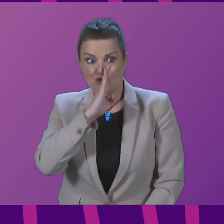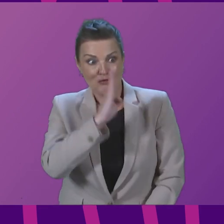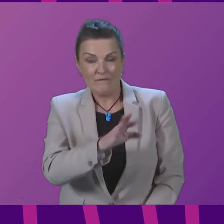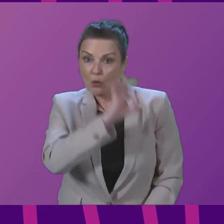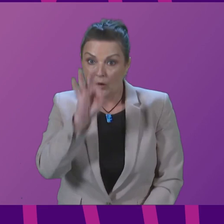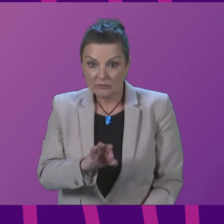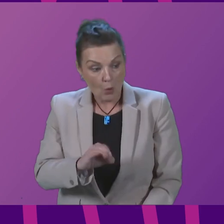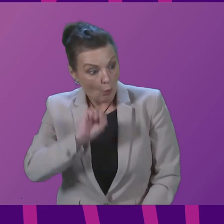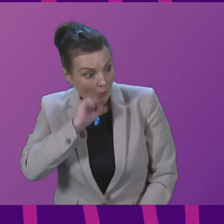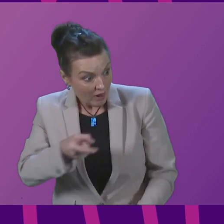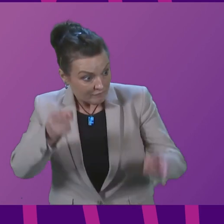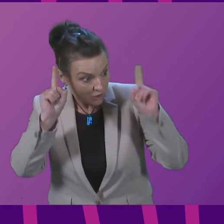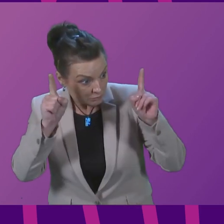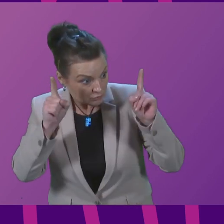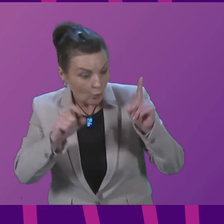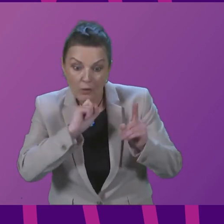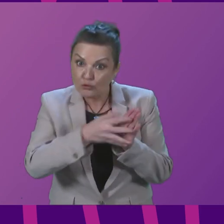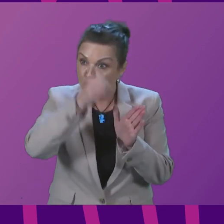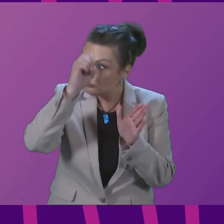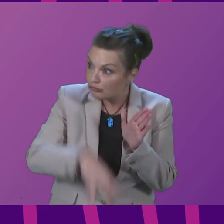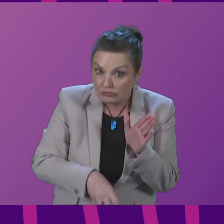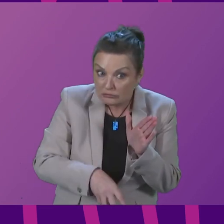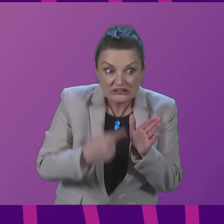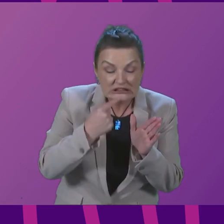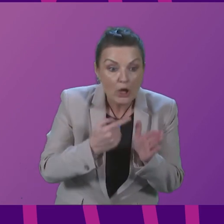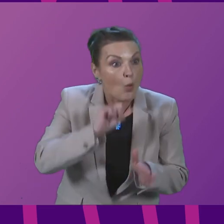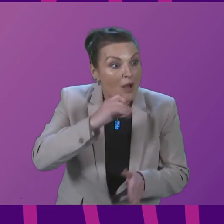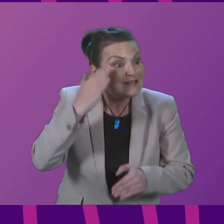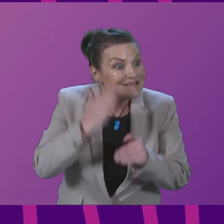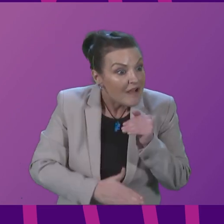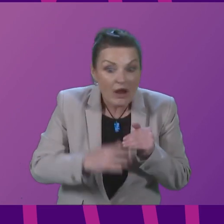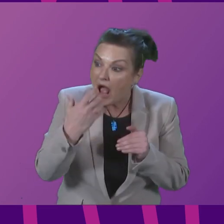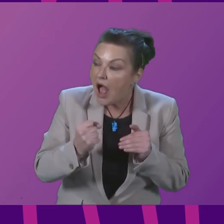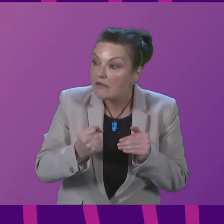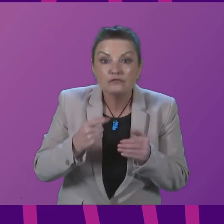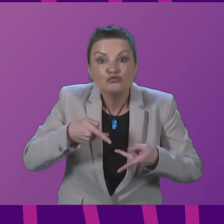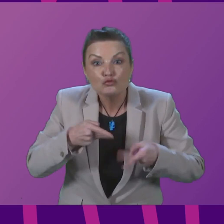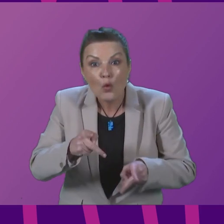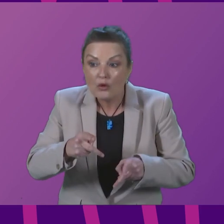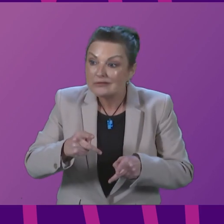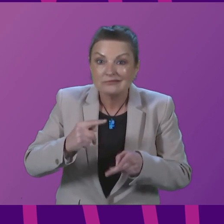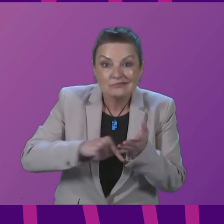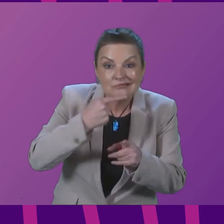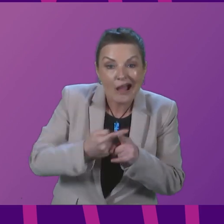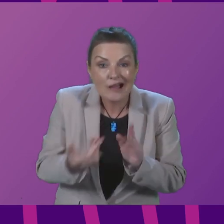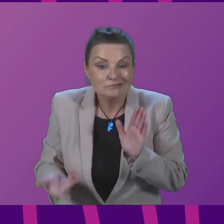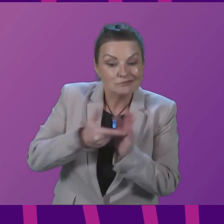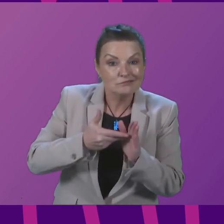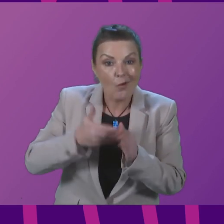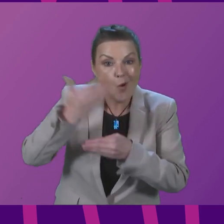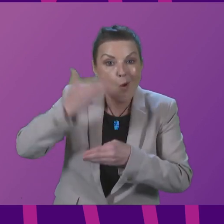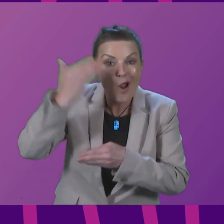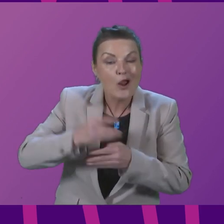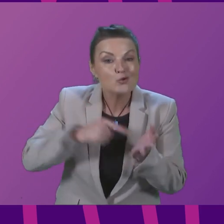Minister rule out road tolls being reintroduced in Scotland? And she was silent, didn't even attempt to answer that question.